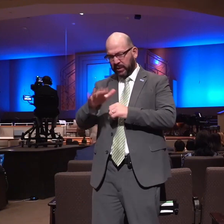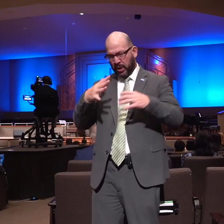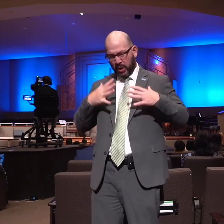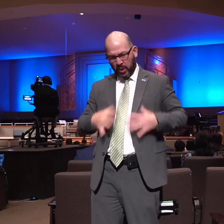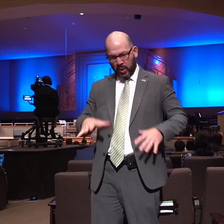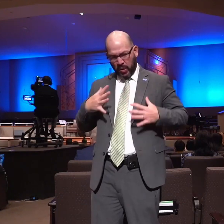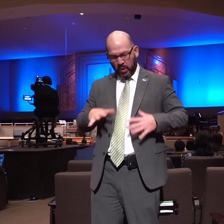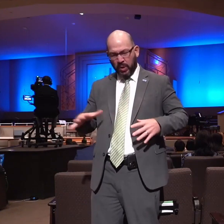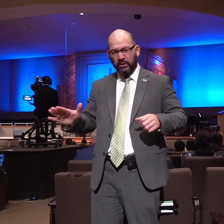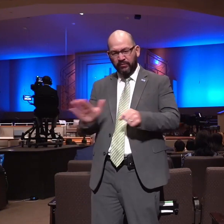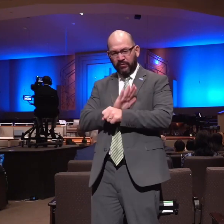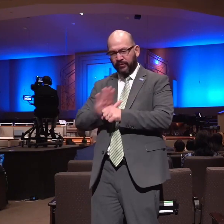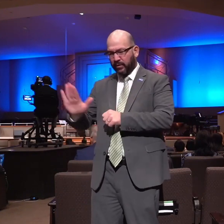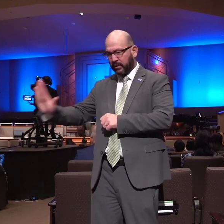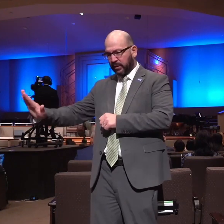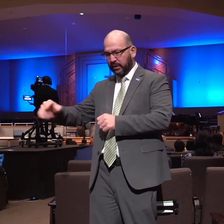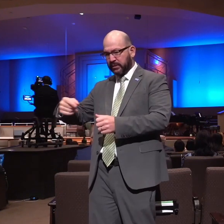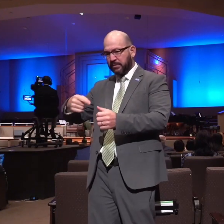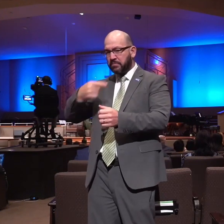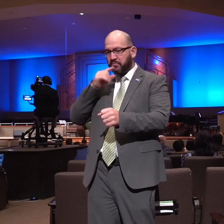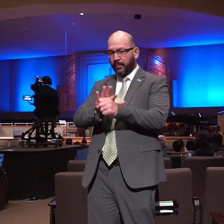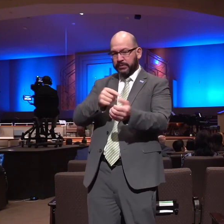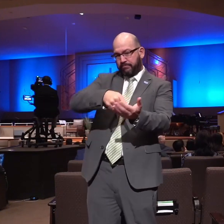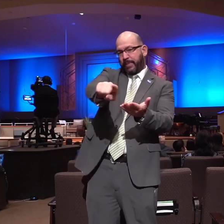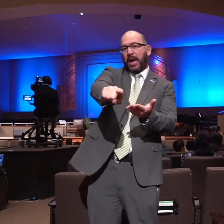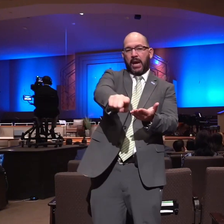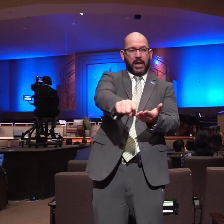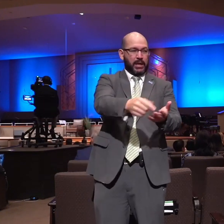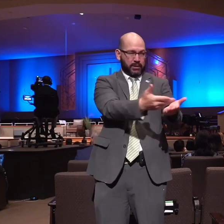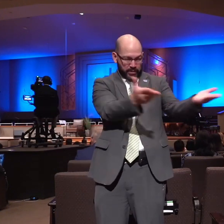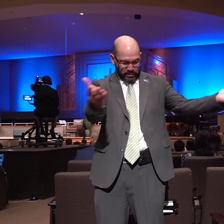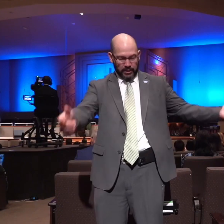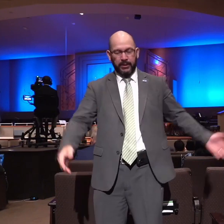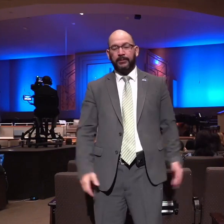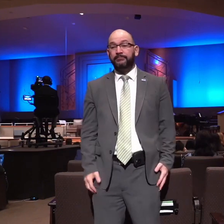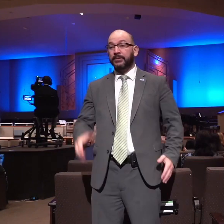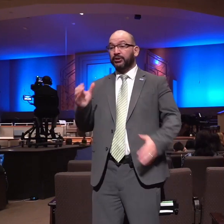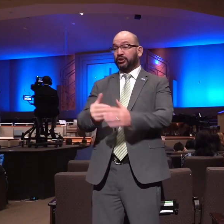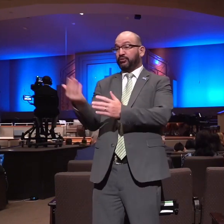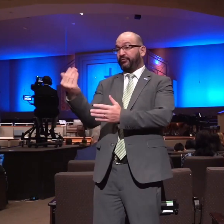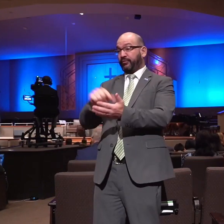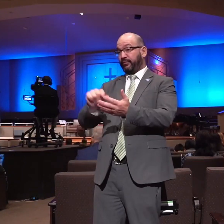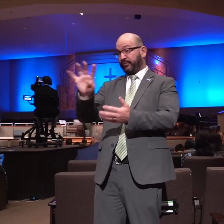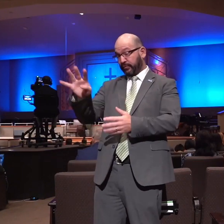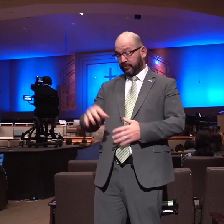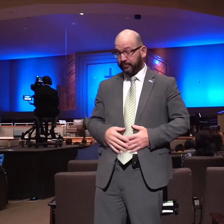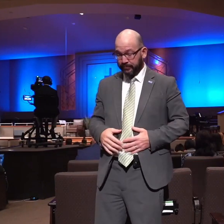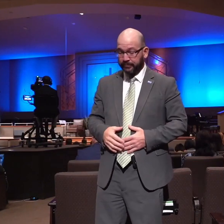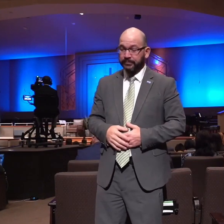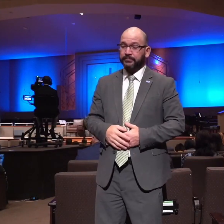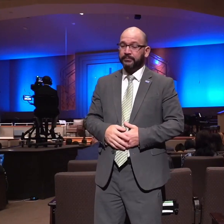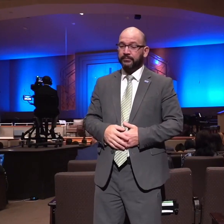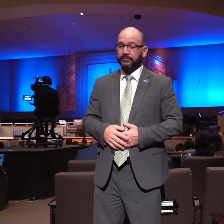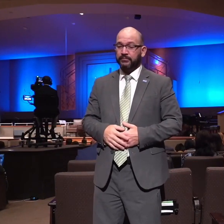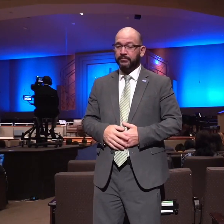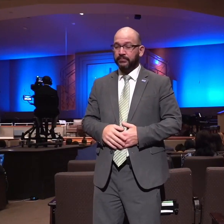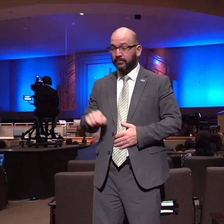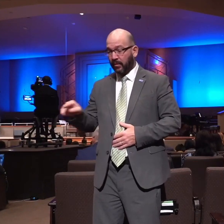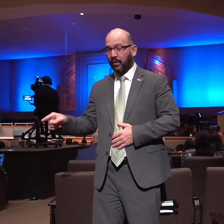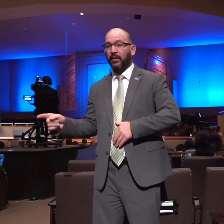fulfills his pledge to the philistines look at chapter 15 verse 4 and samson went and caught 300